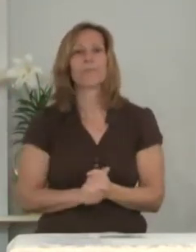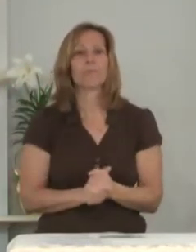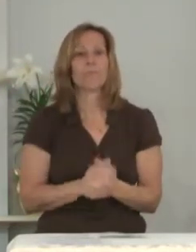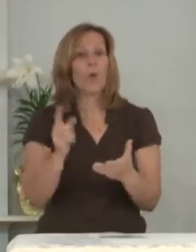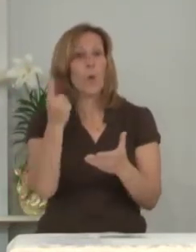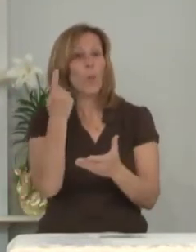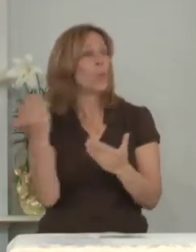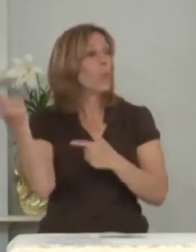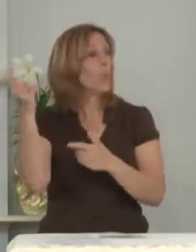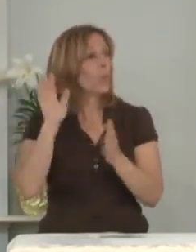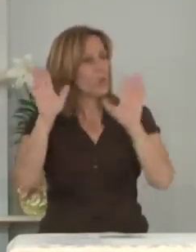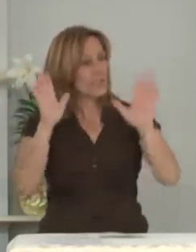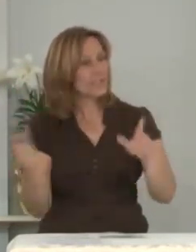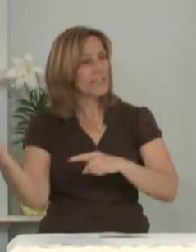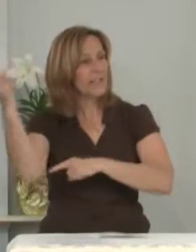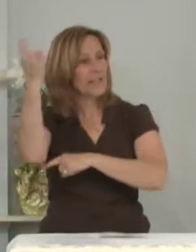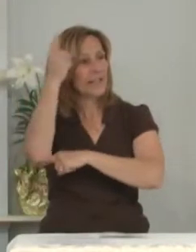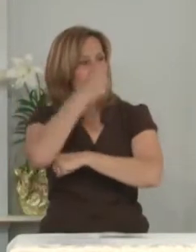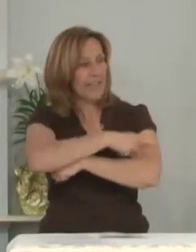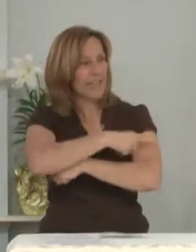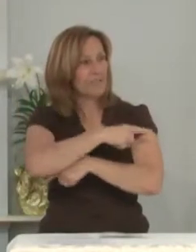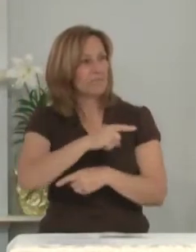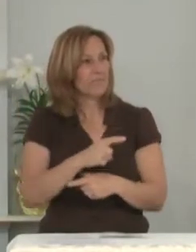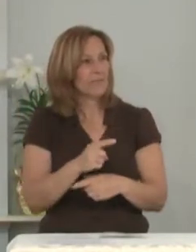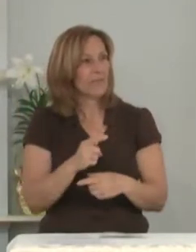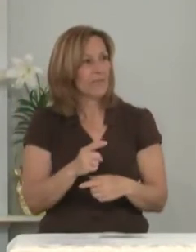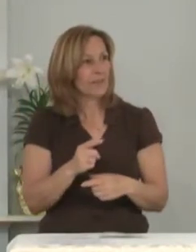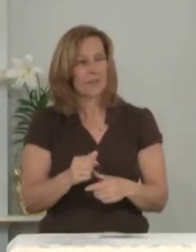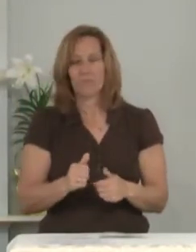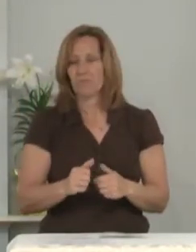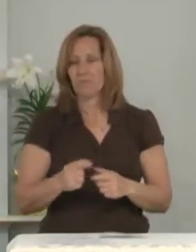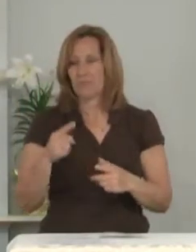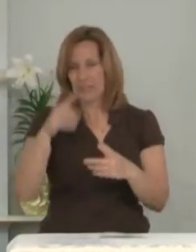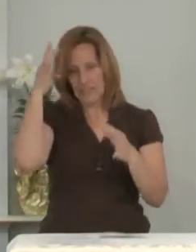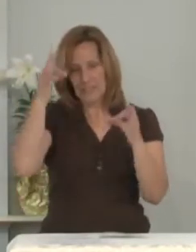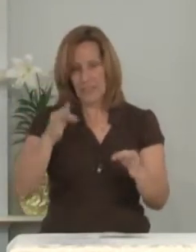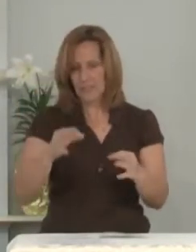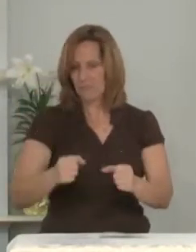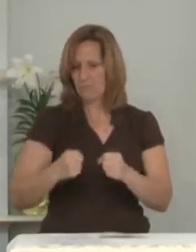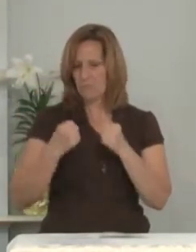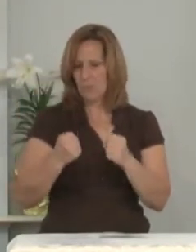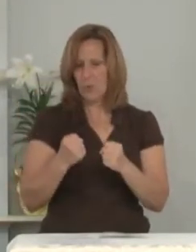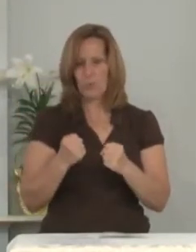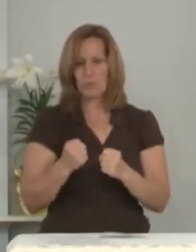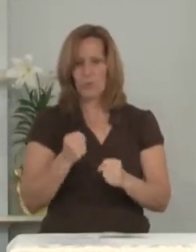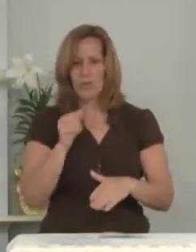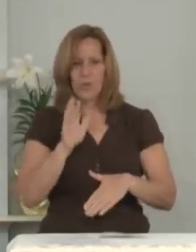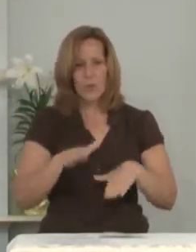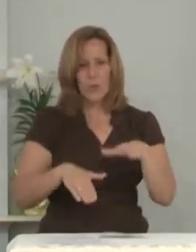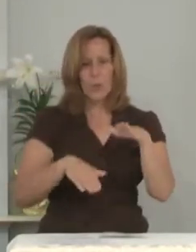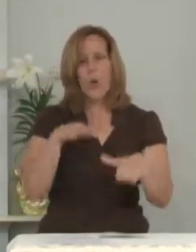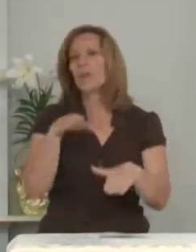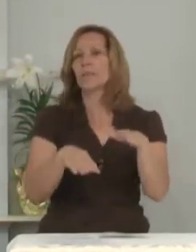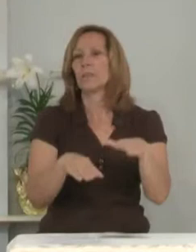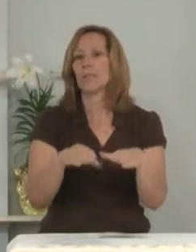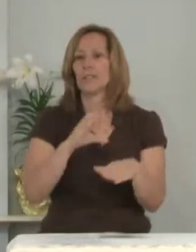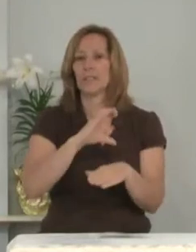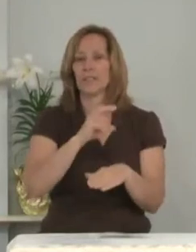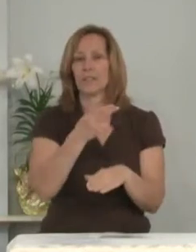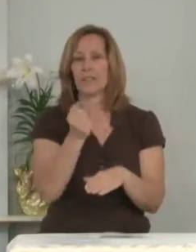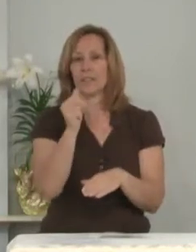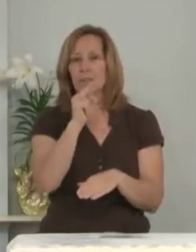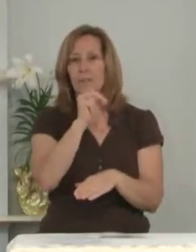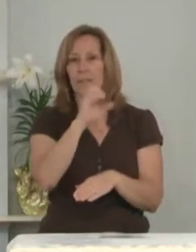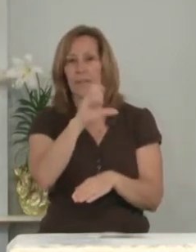One Sunday morning in a particularly bold act, he walked up into the chancel